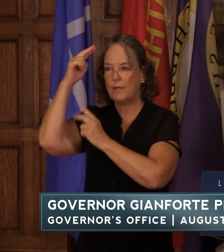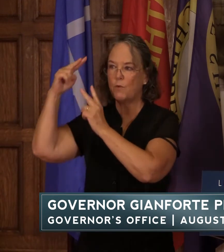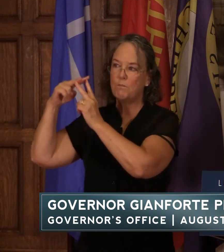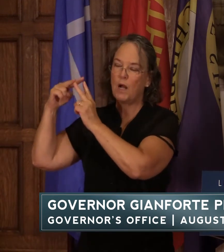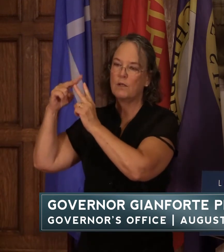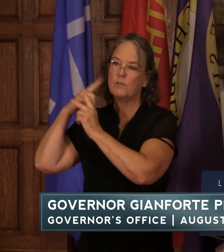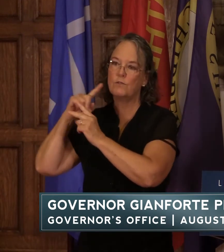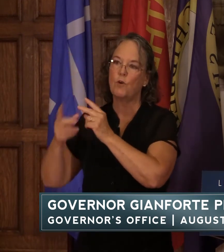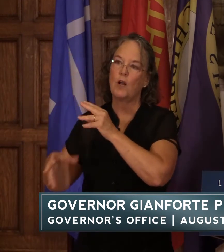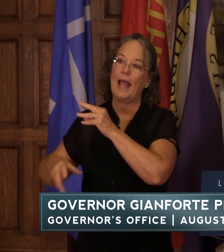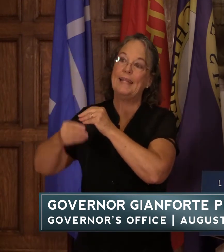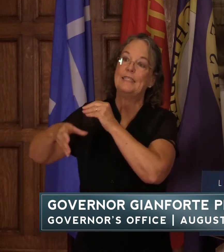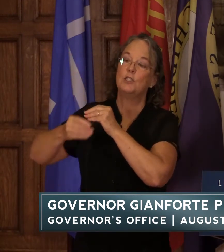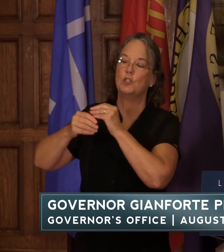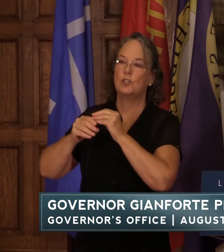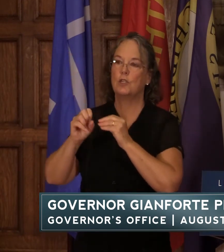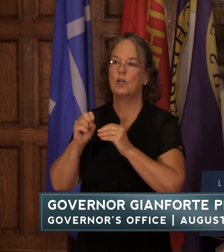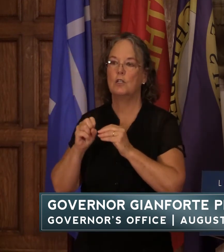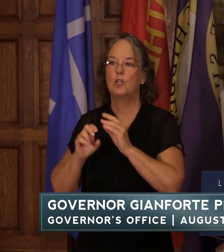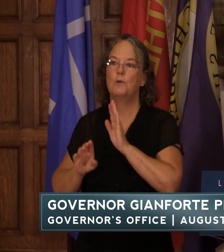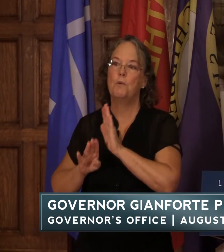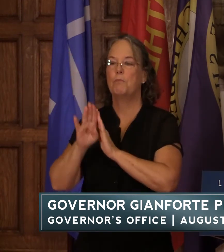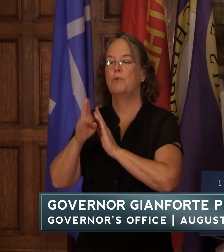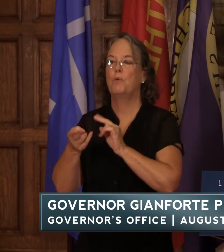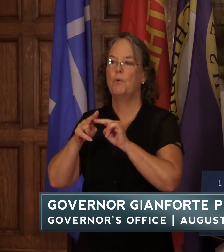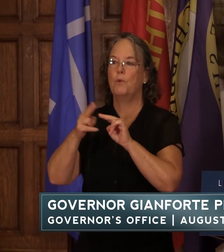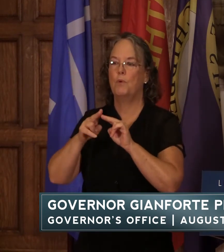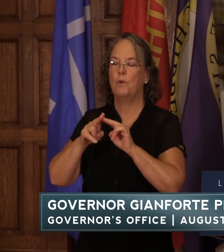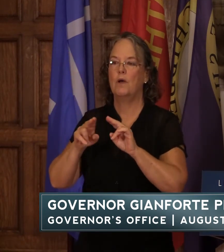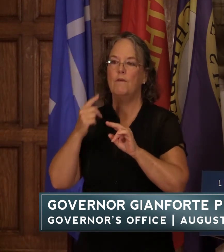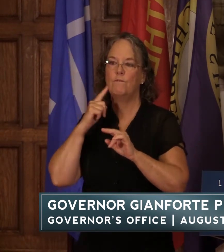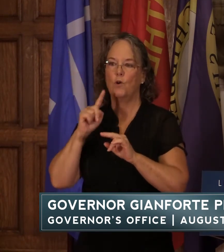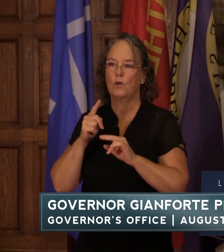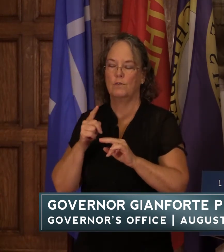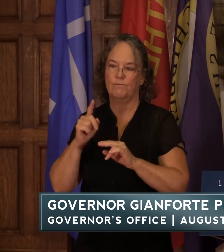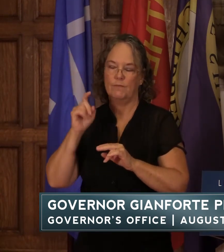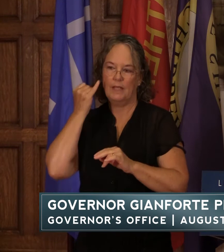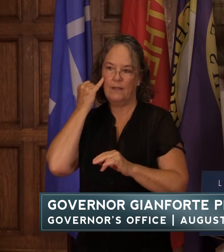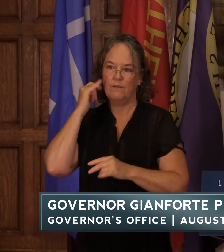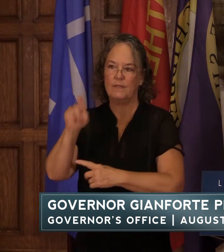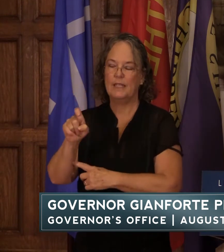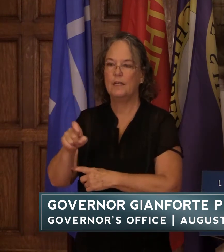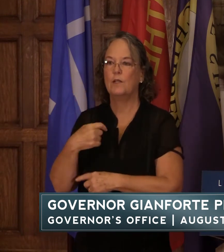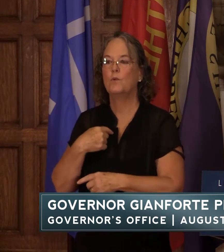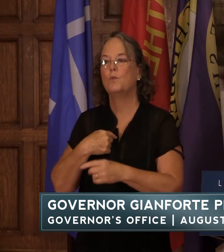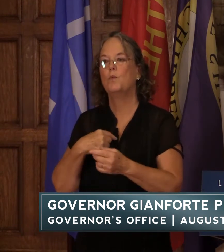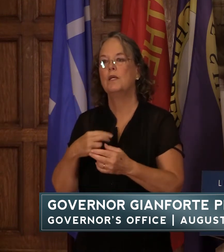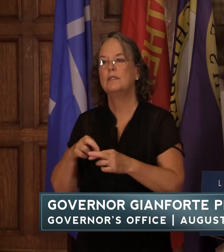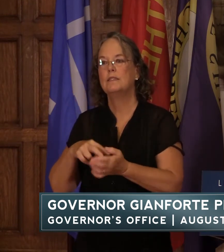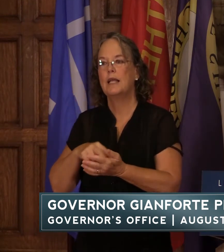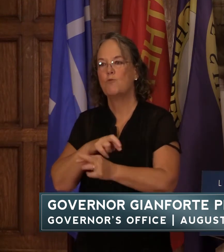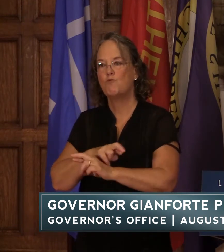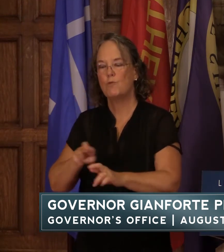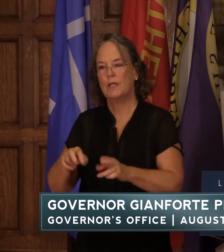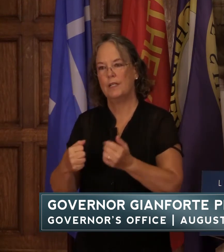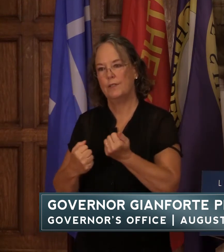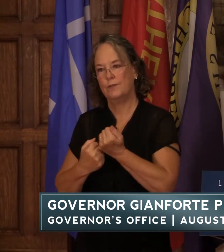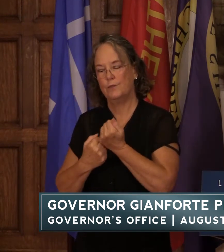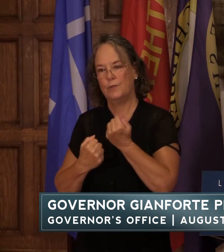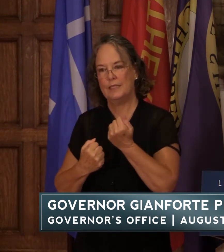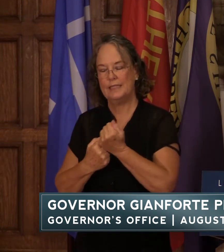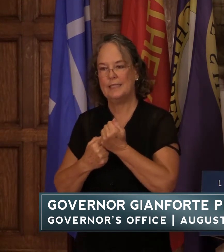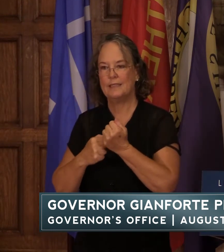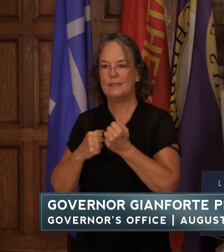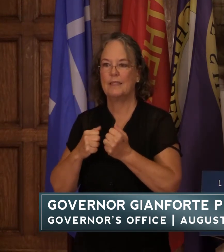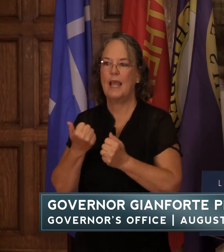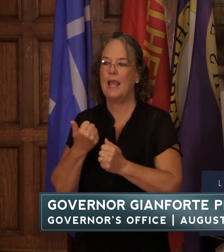additional surge capacity or resources we stand ready to assist and support montana department of public health and human services and any